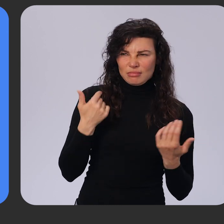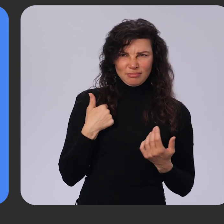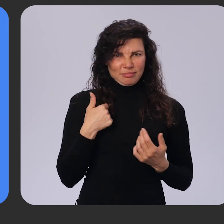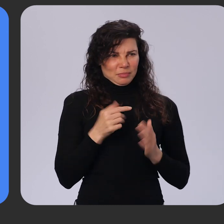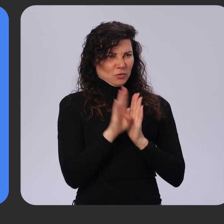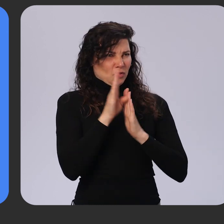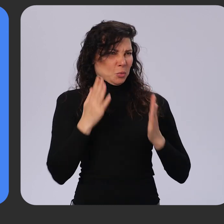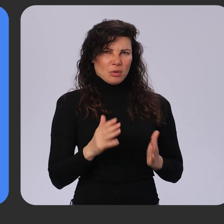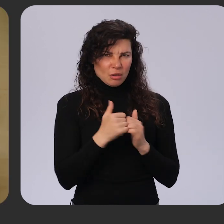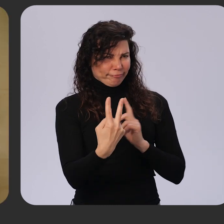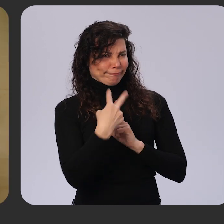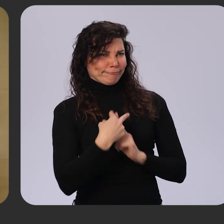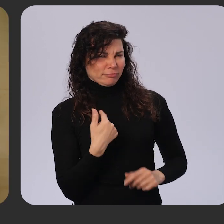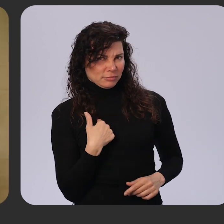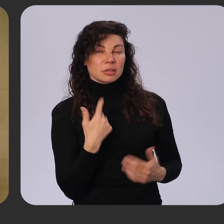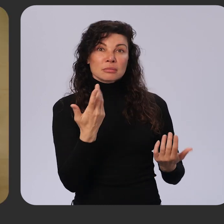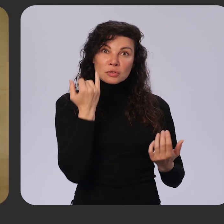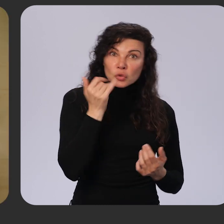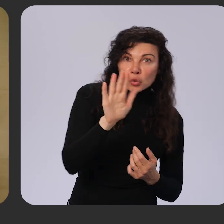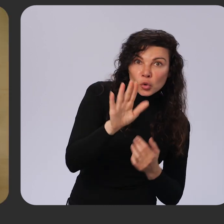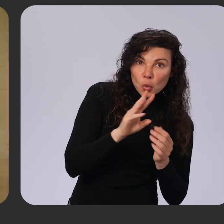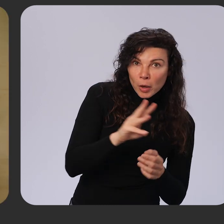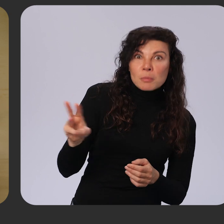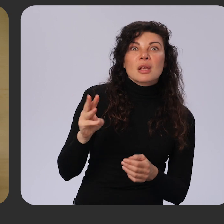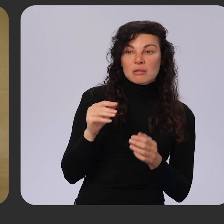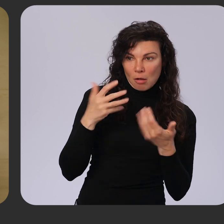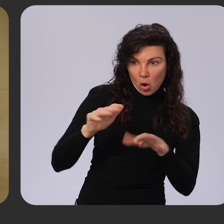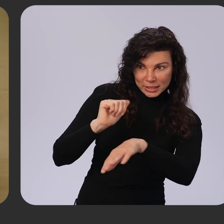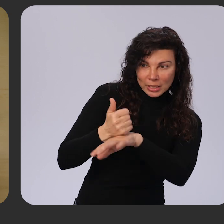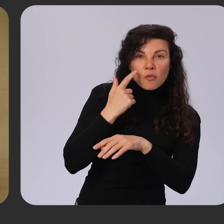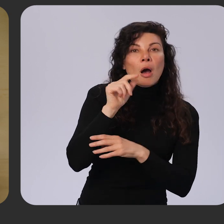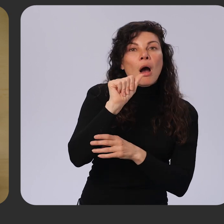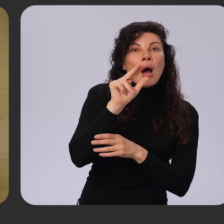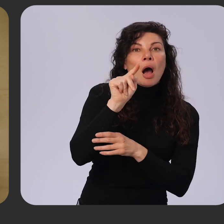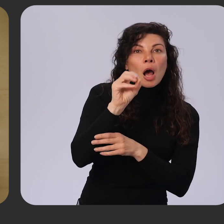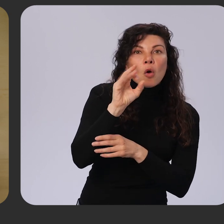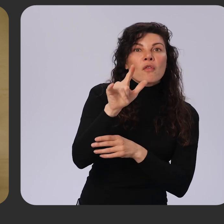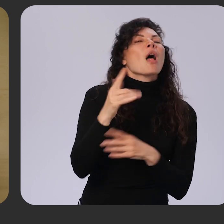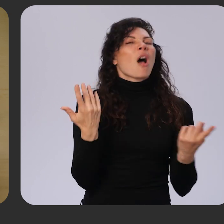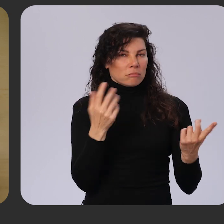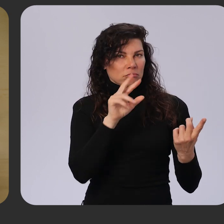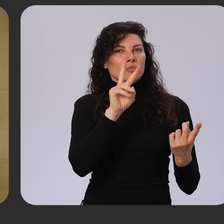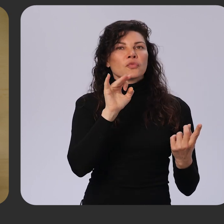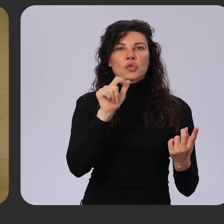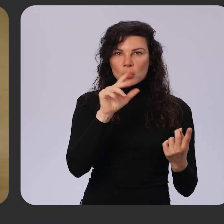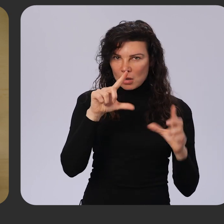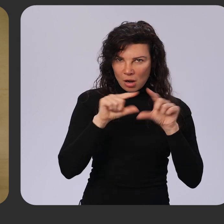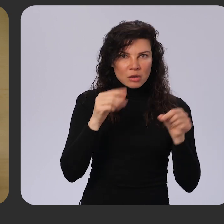As long as your website is set up for autofill, virtual cards will work seamlessly without any additional change